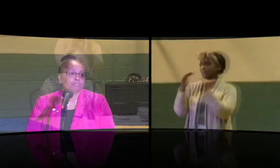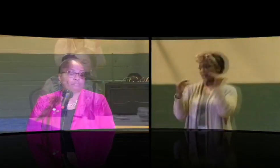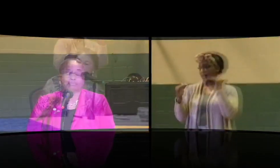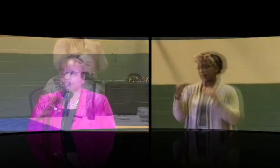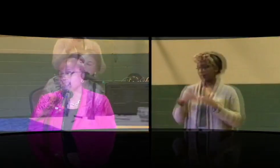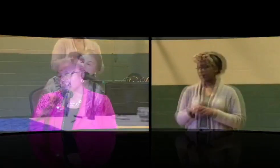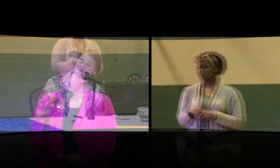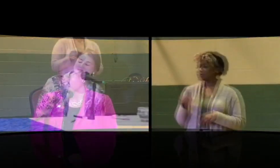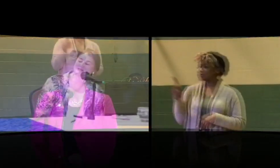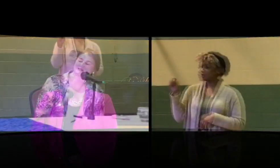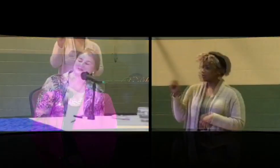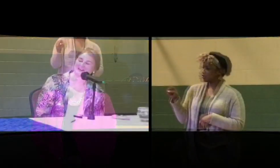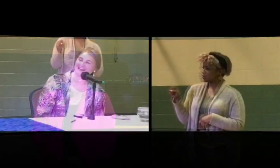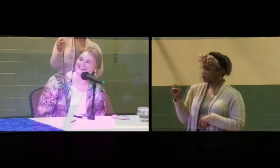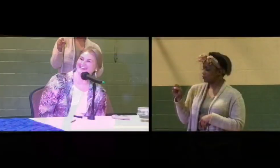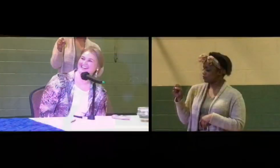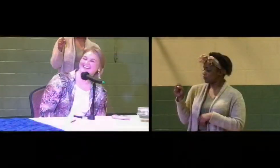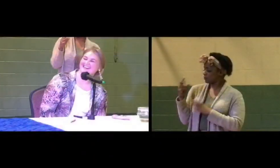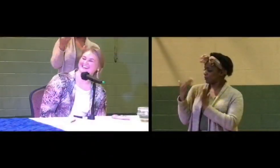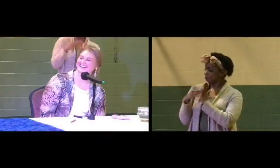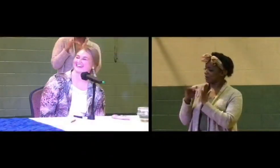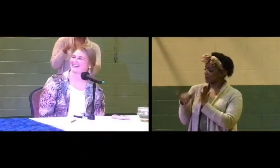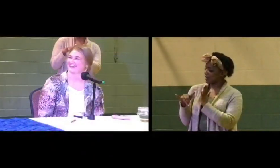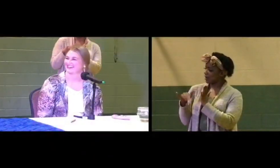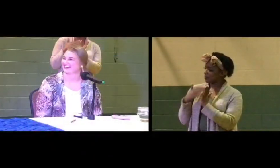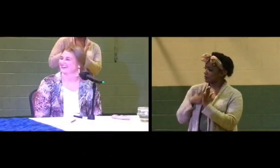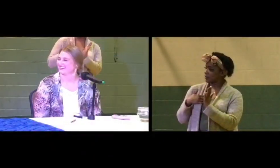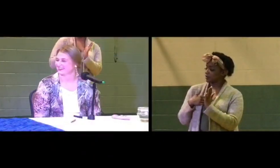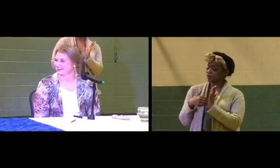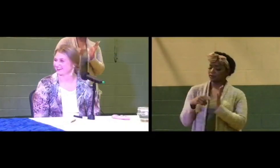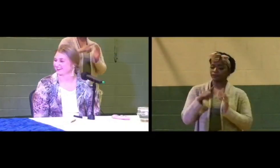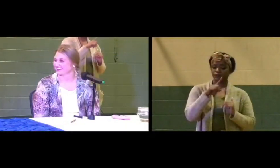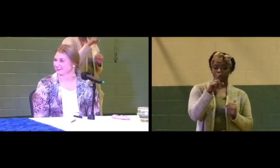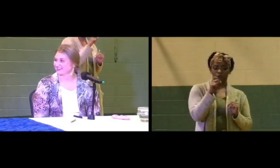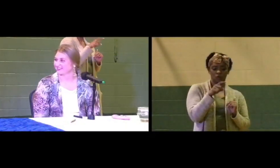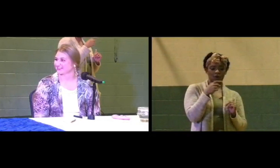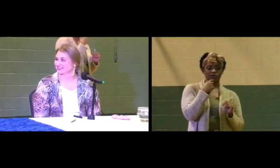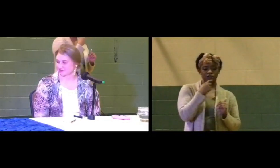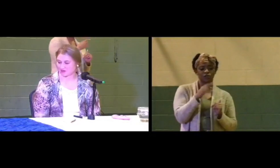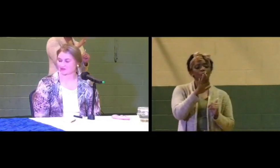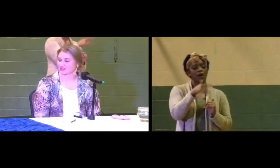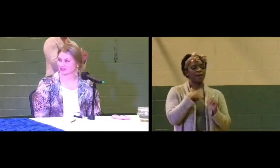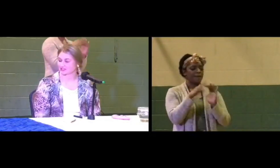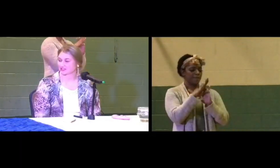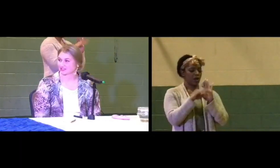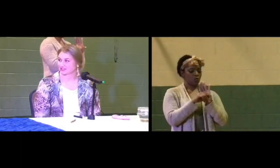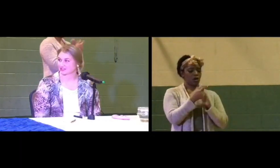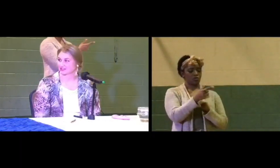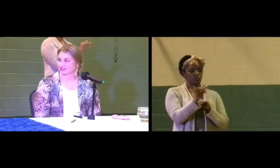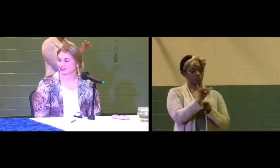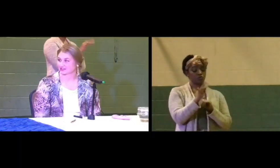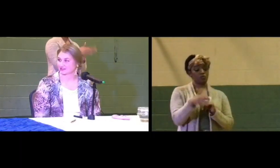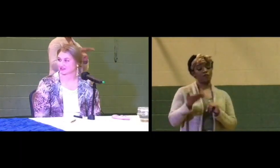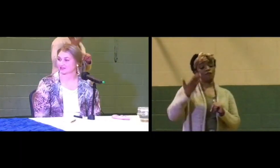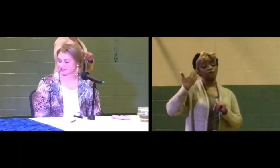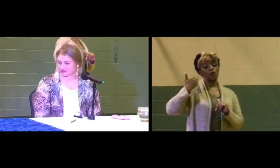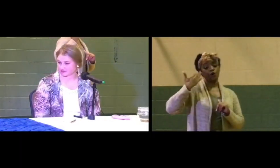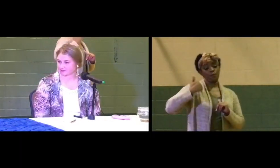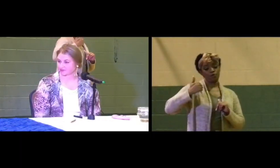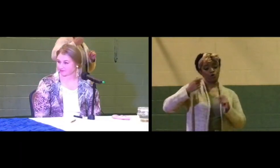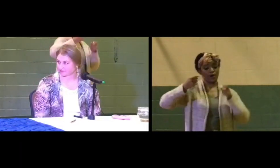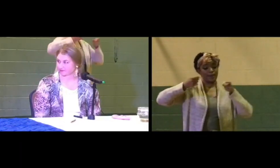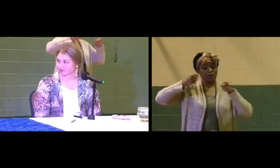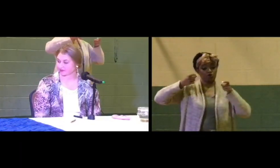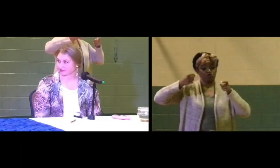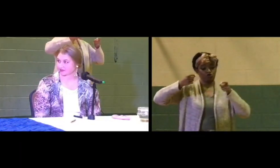Can you repeat that? That was a lengthy one. Okay. Question is, well, I'll give you the background too. The former administration left